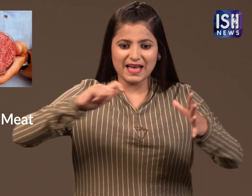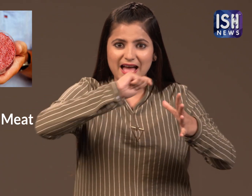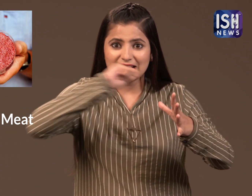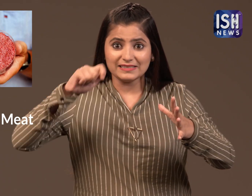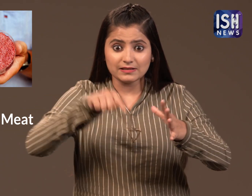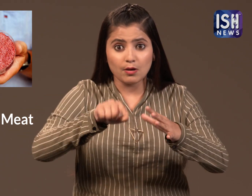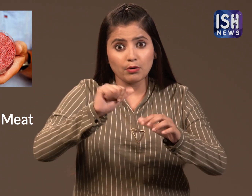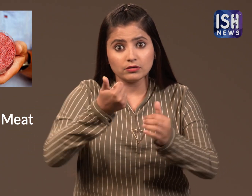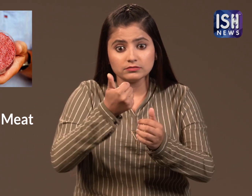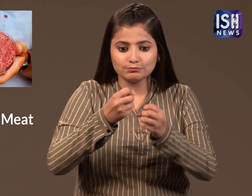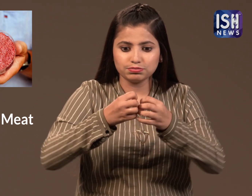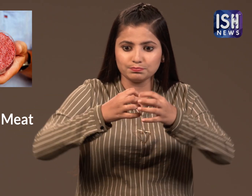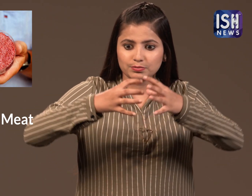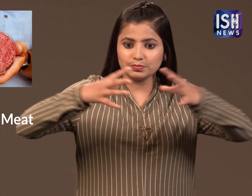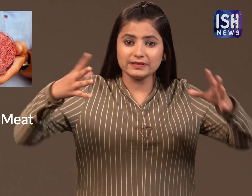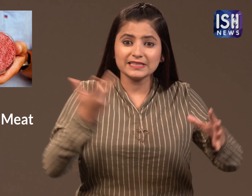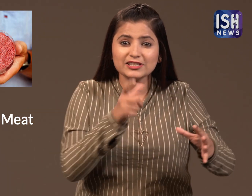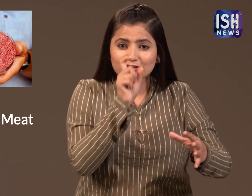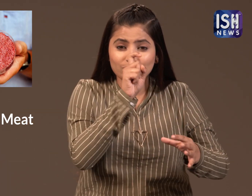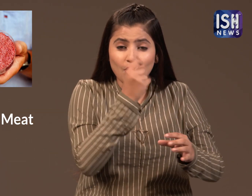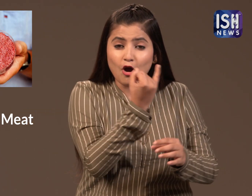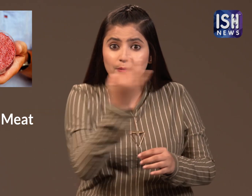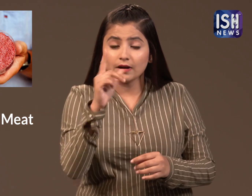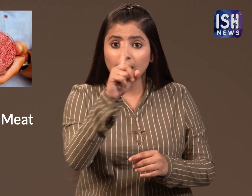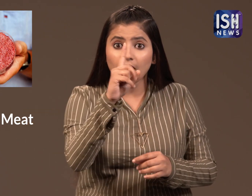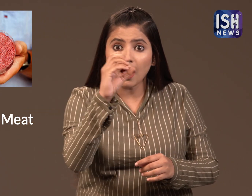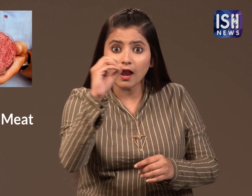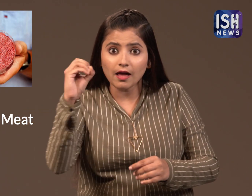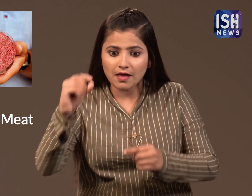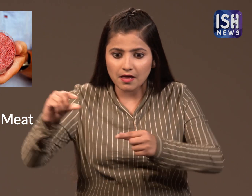Artificial meat equivalent to 100 chickens can be made in one day.